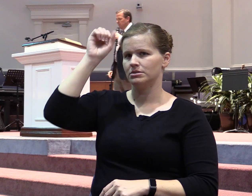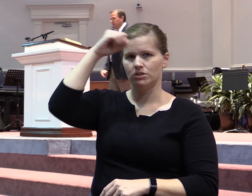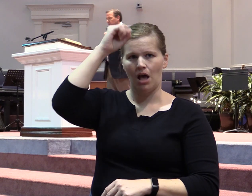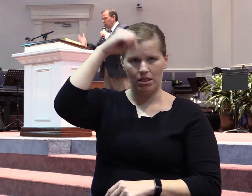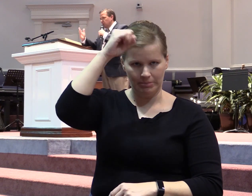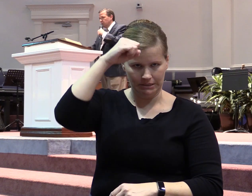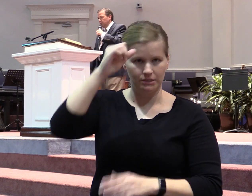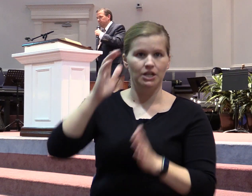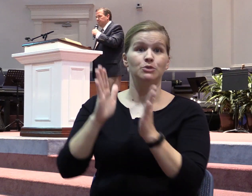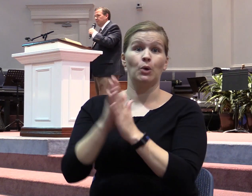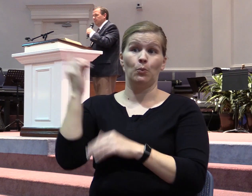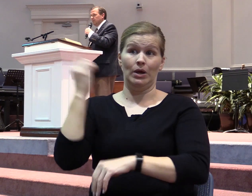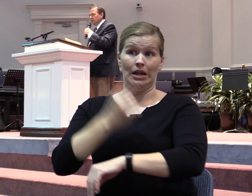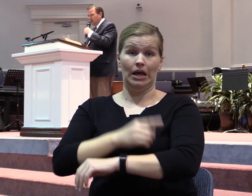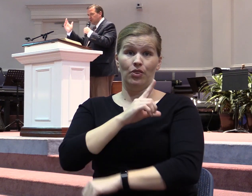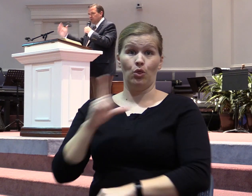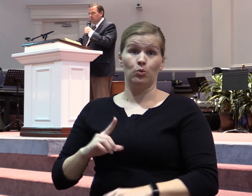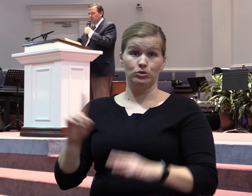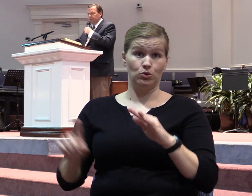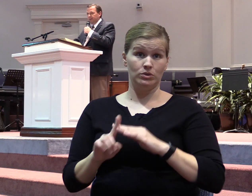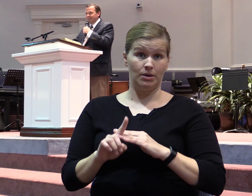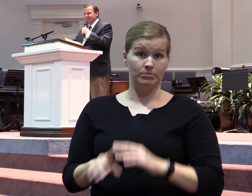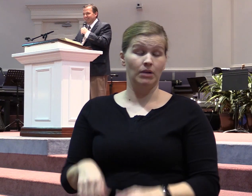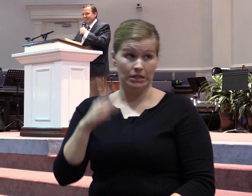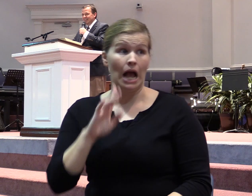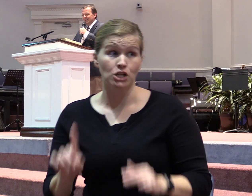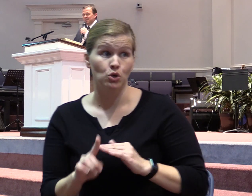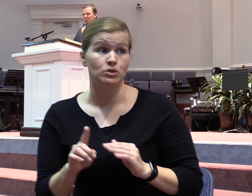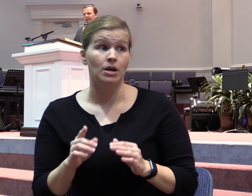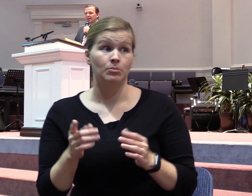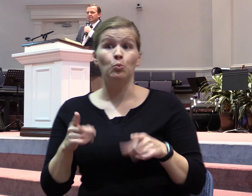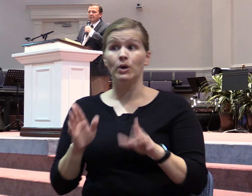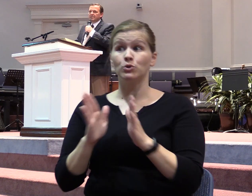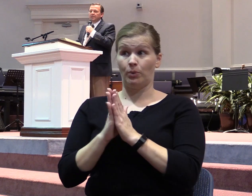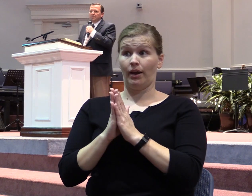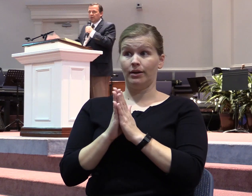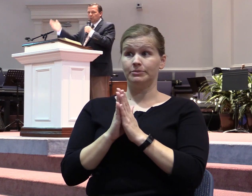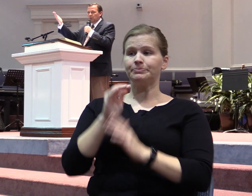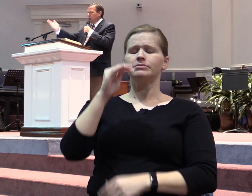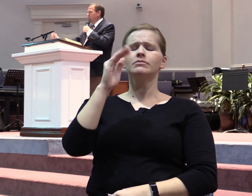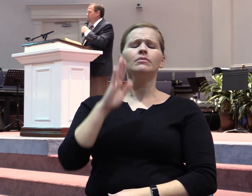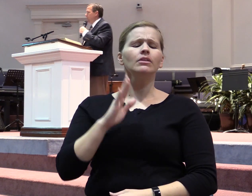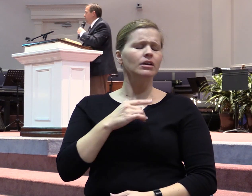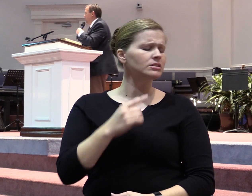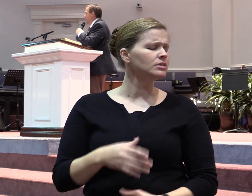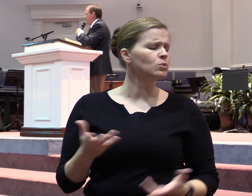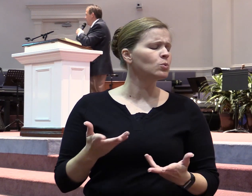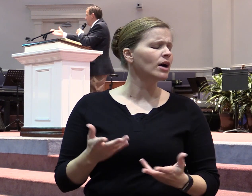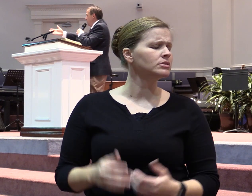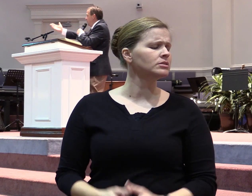one night, the Lord shows up. God shows up at prayer meetings. And God says, okay, what do you want? I'm ready. What do you